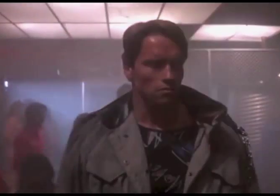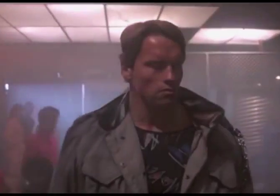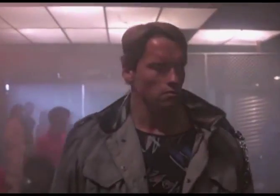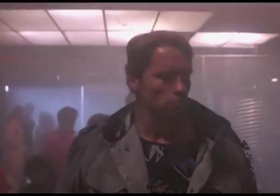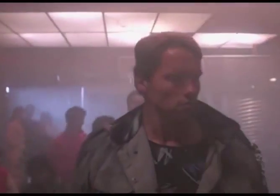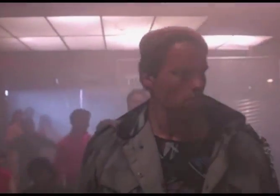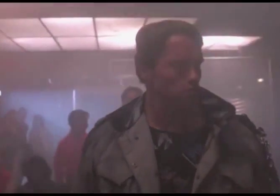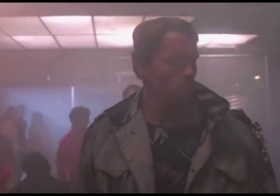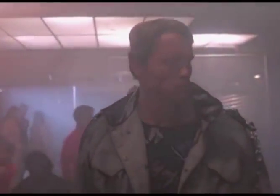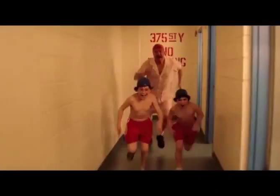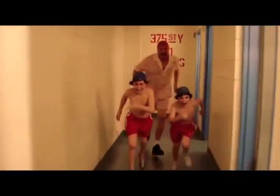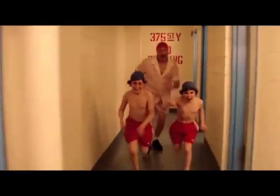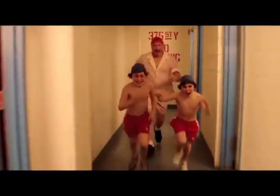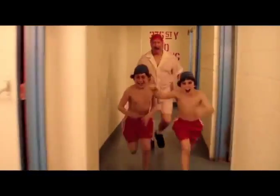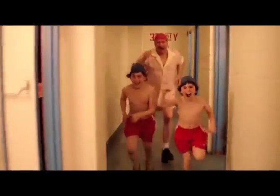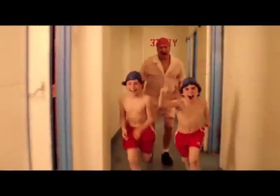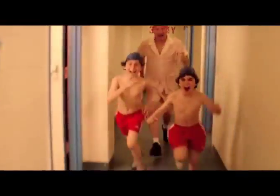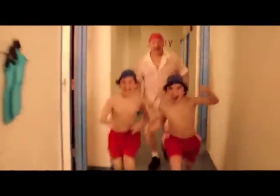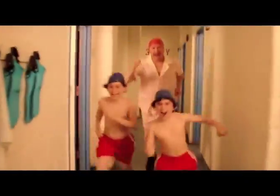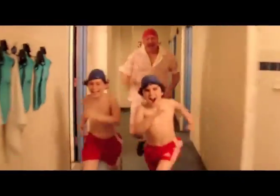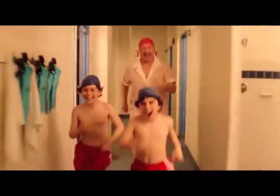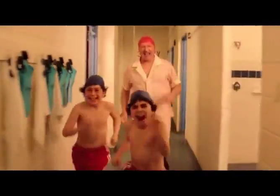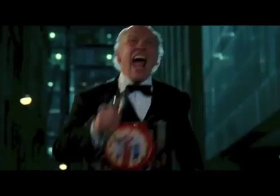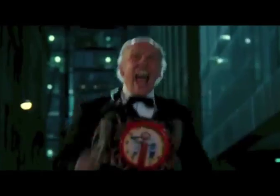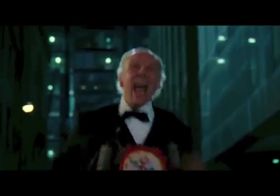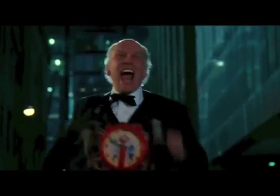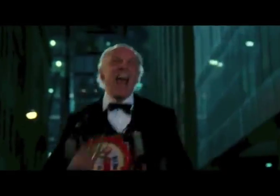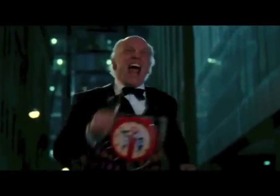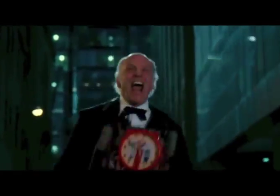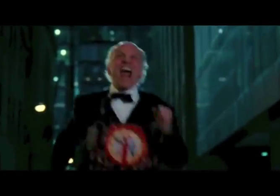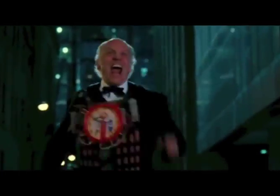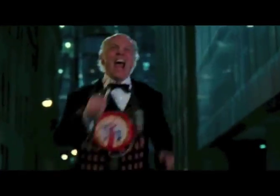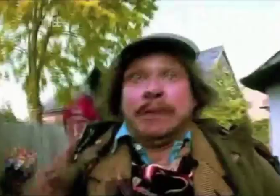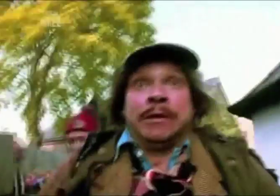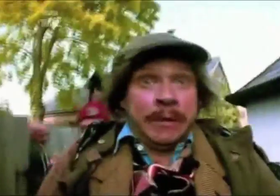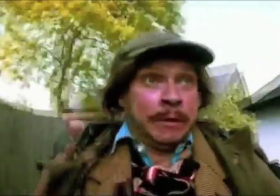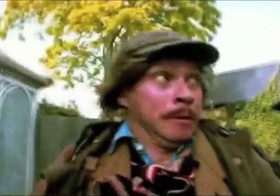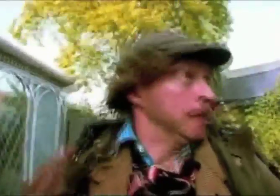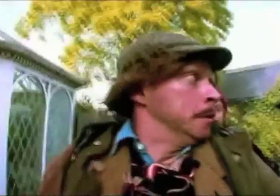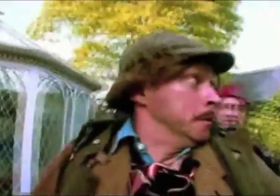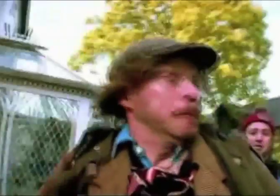walk 500 miles